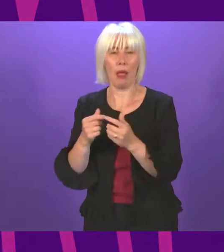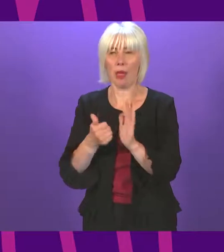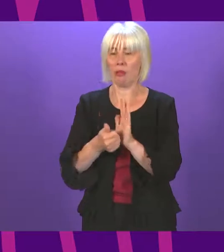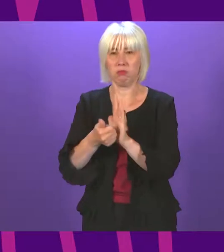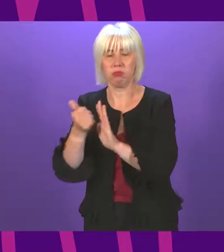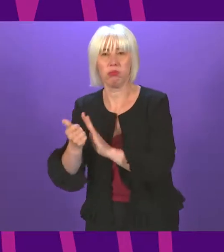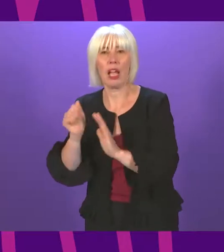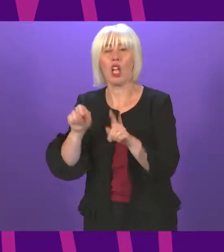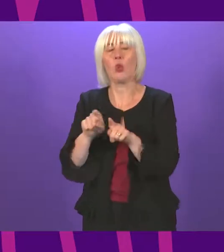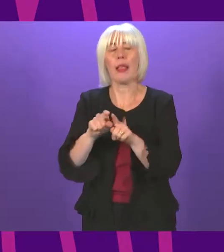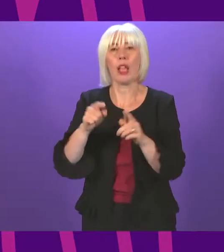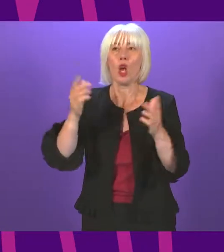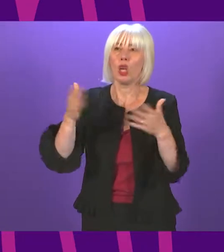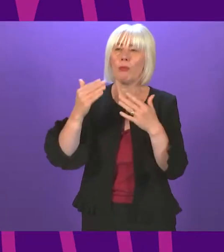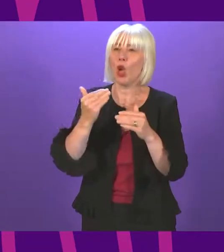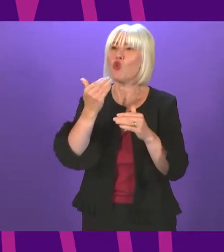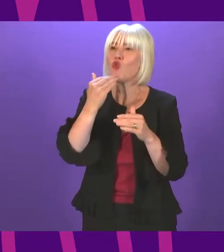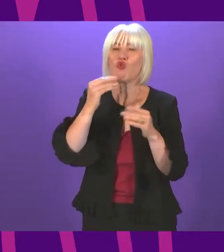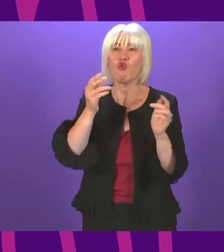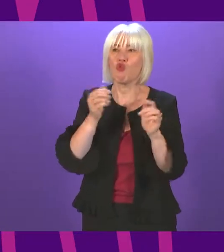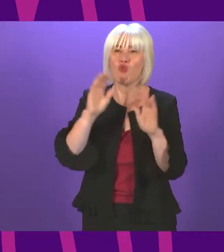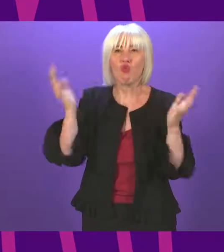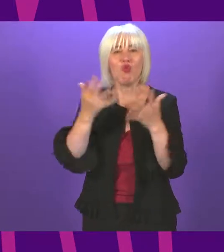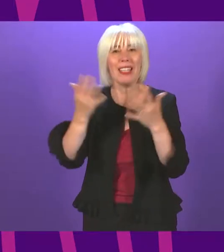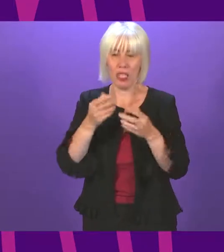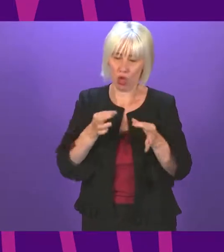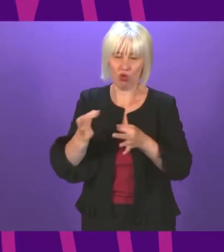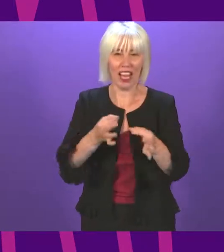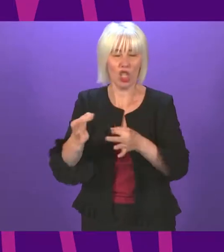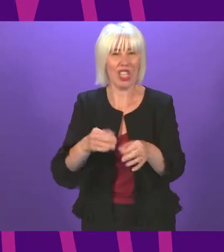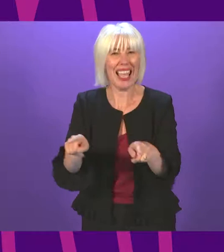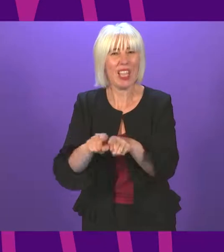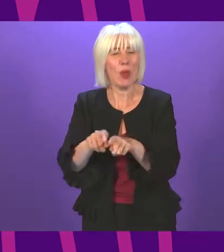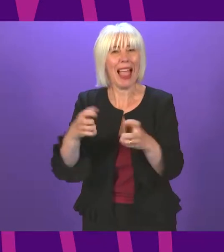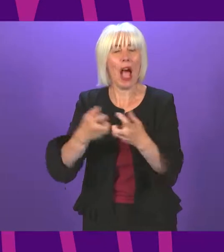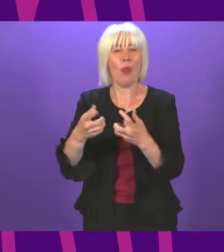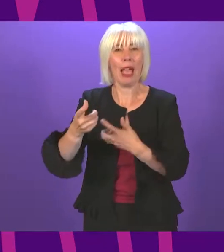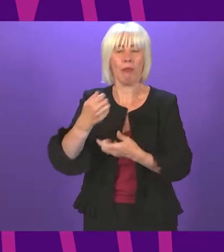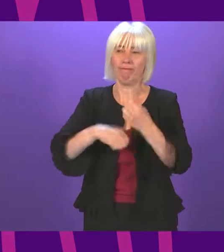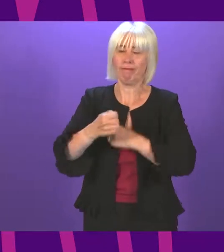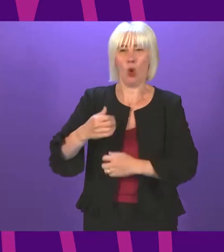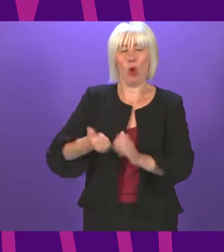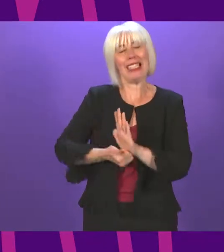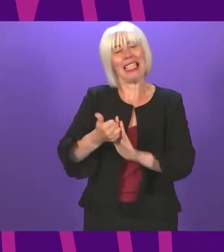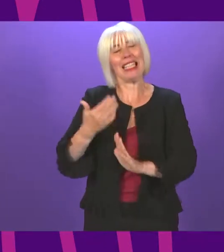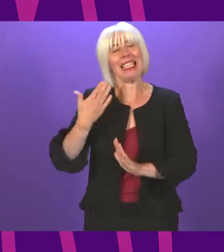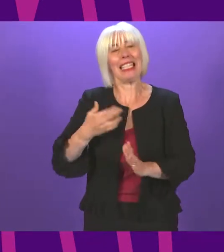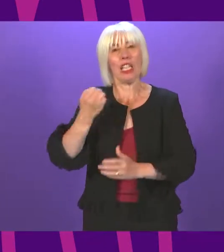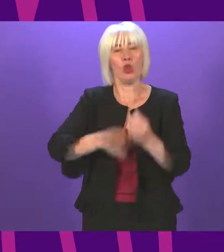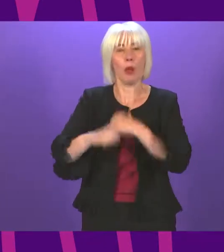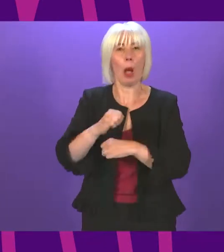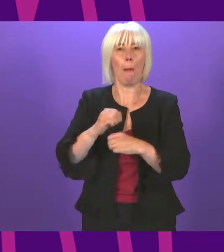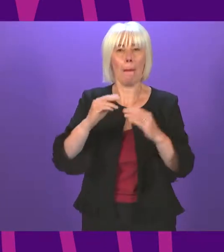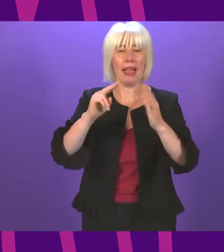green industrial strategy, helping people acquire the skills they need to benefit from the transition to net zero, creating a more circular economy